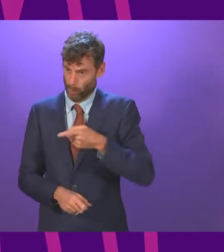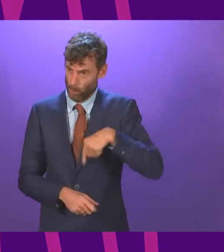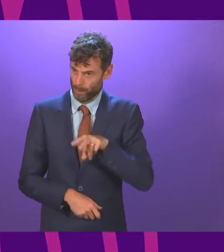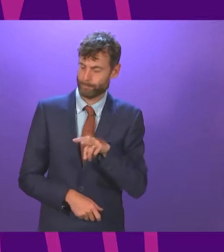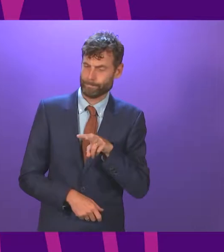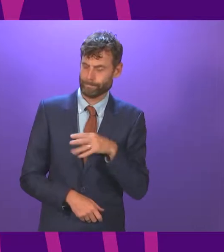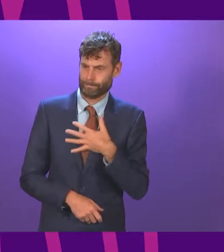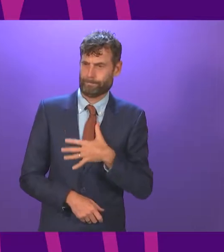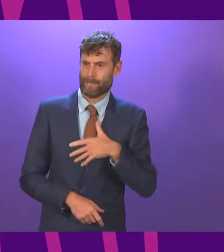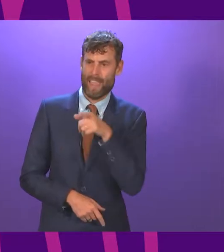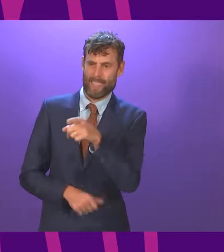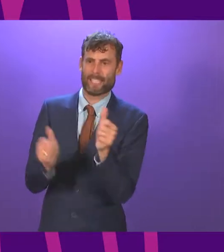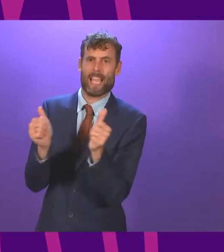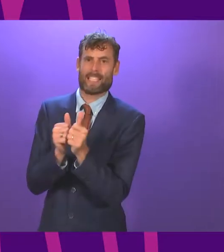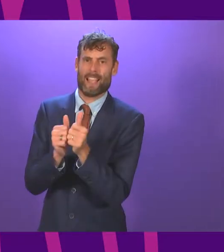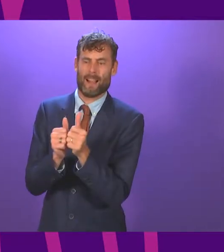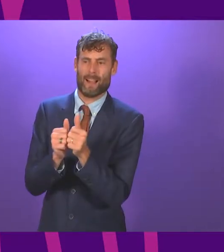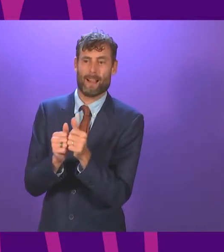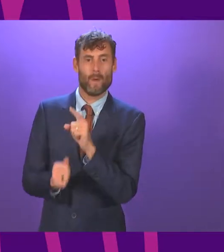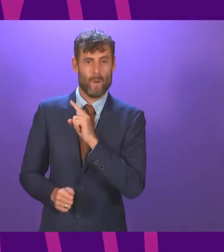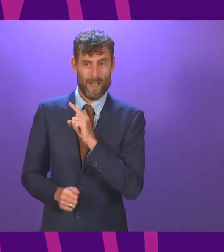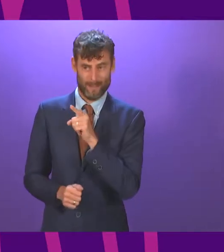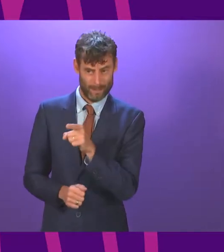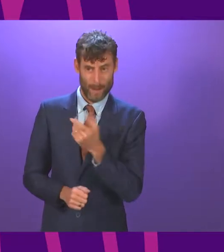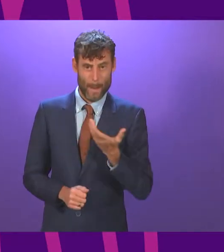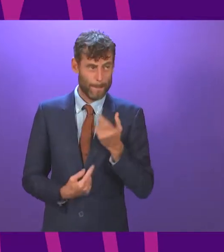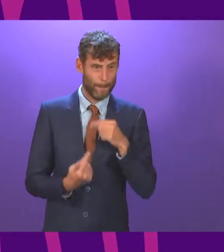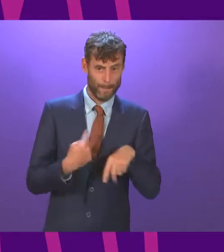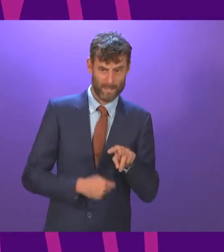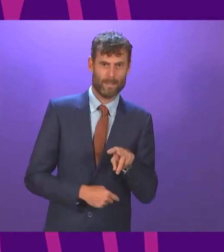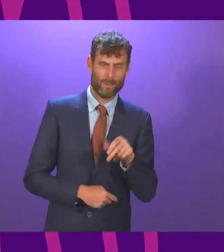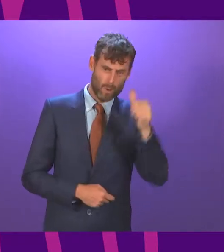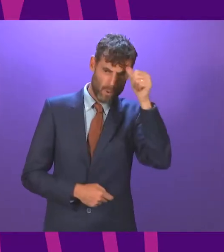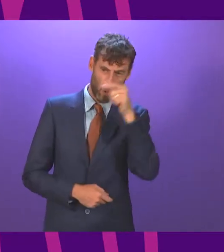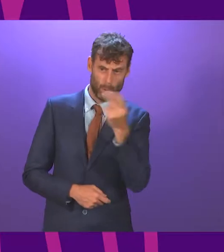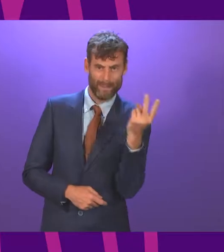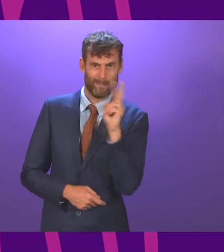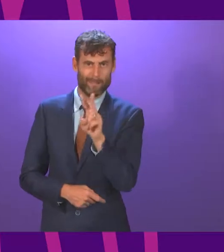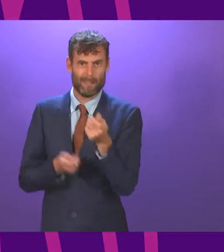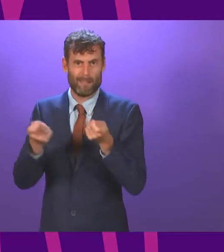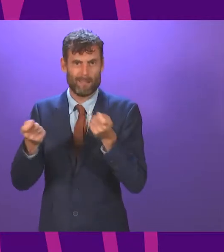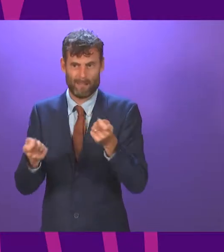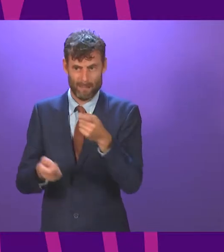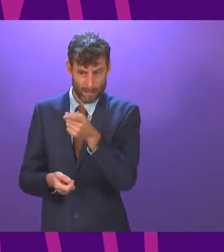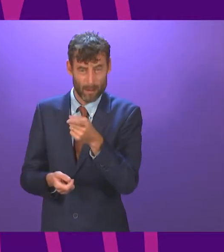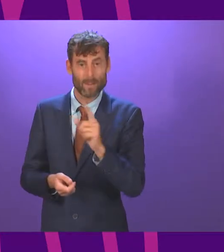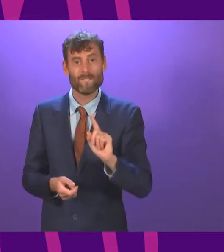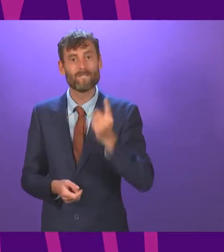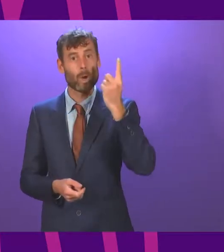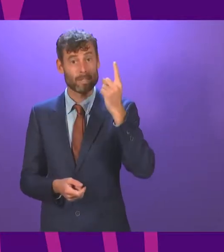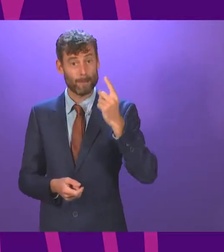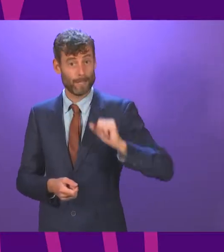across Scotland. Causing concern in the business community that we now see at the heart of government for the first time in Scotland.